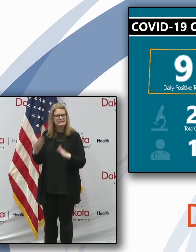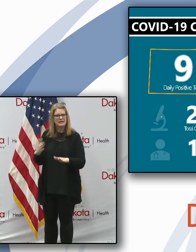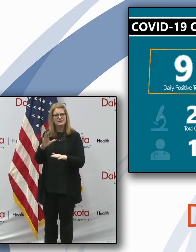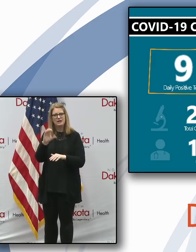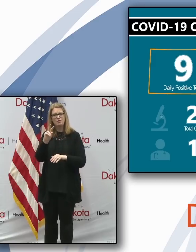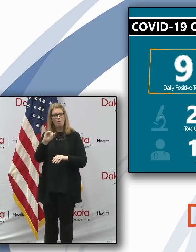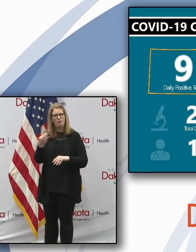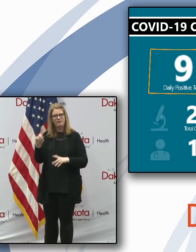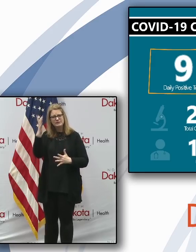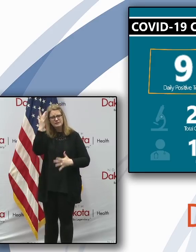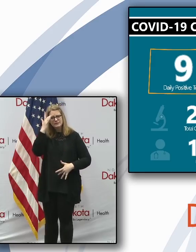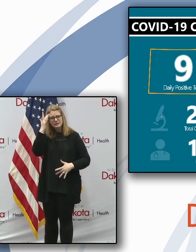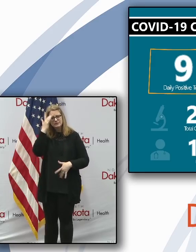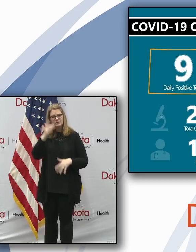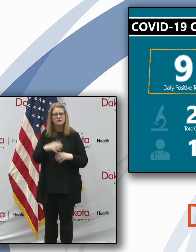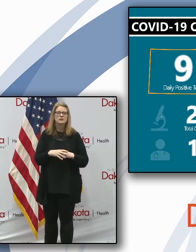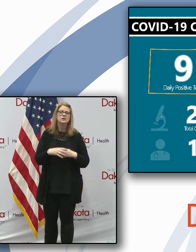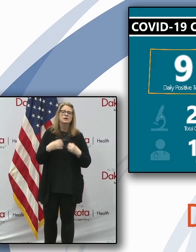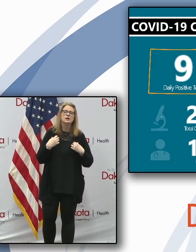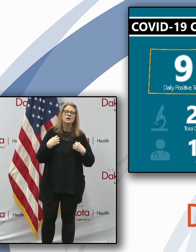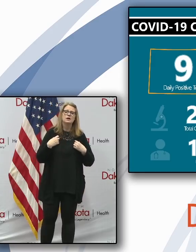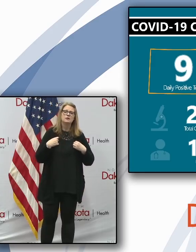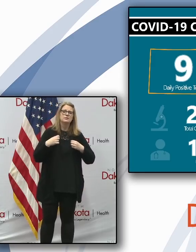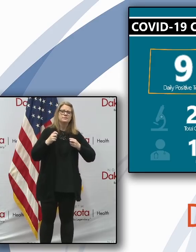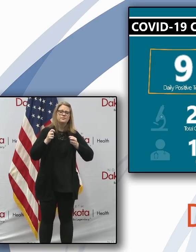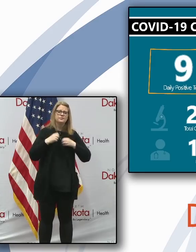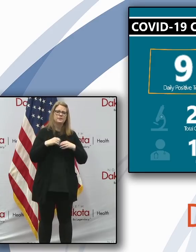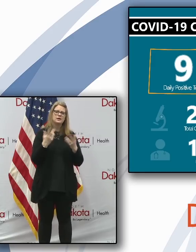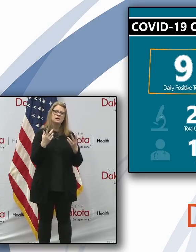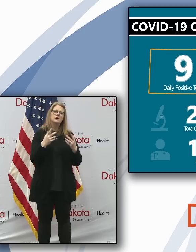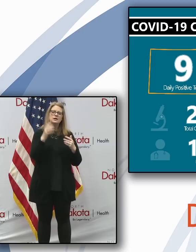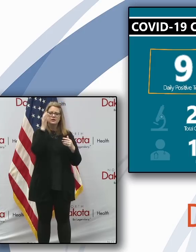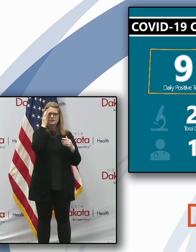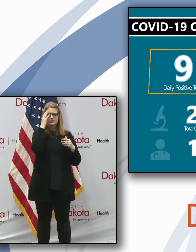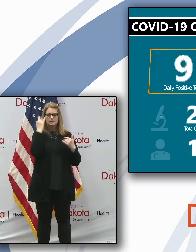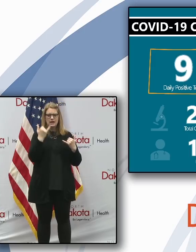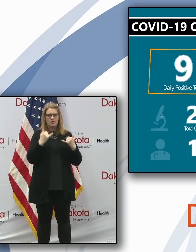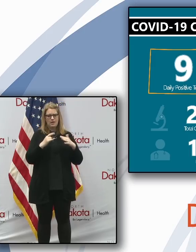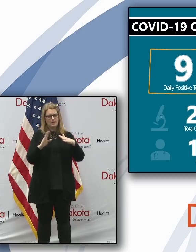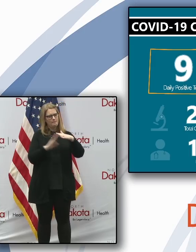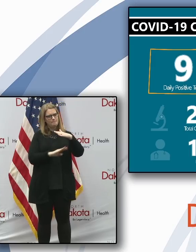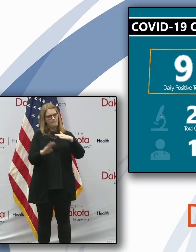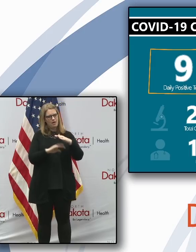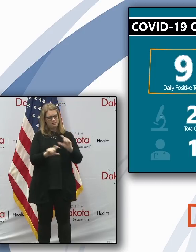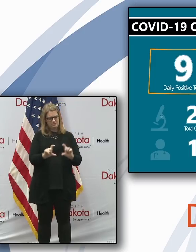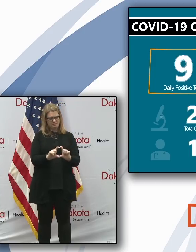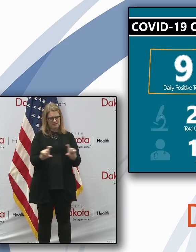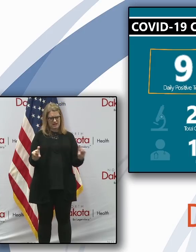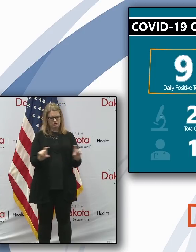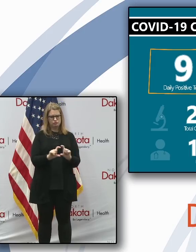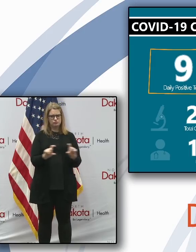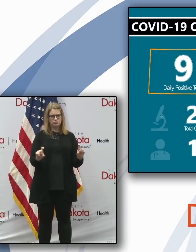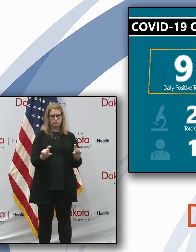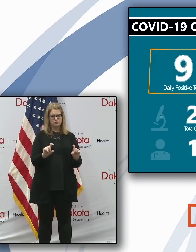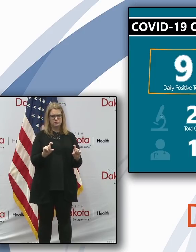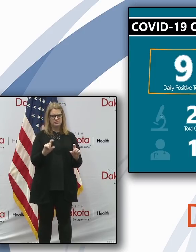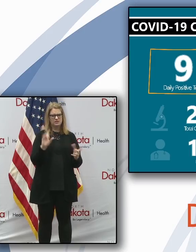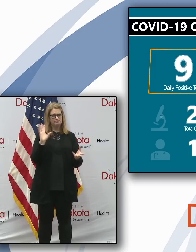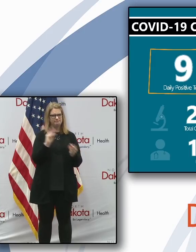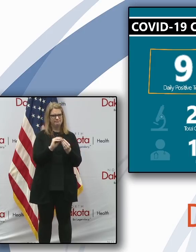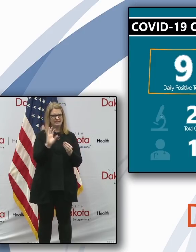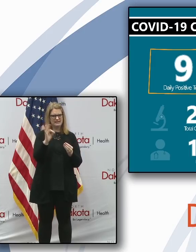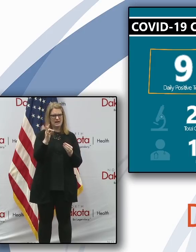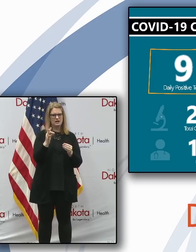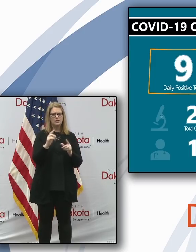We want to also really highlight another important thing. On the bottom of that page that we've got the nine numbers on is the number